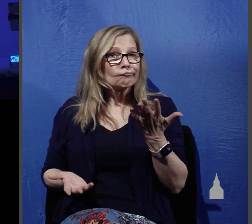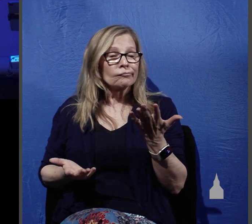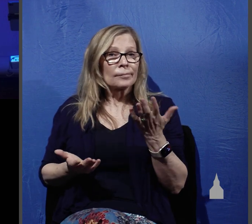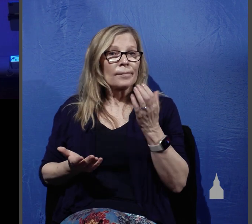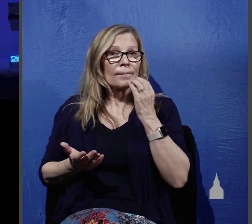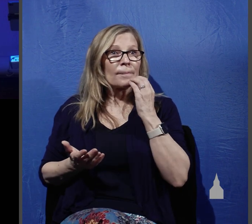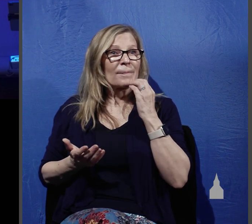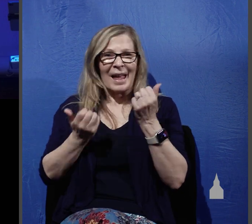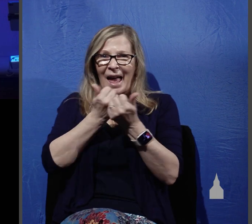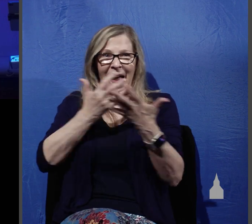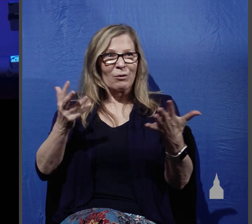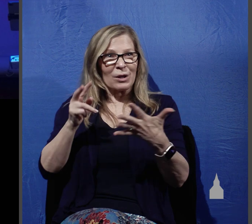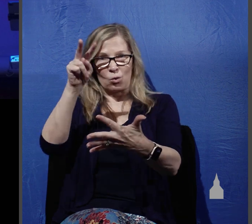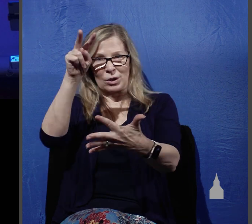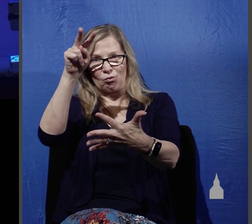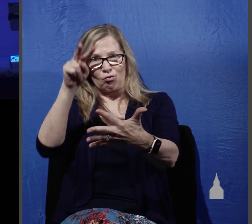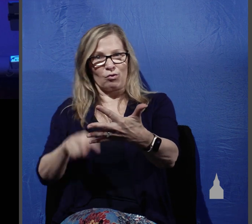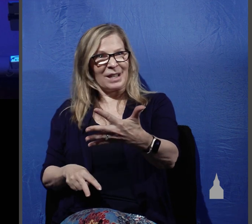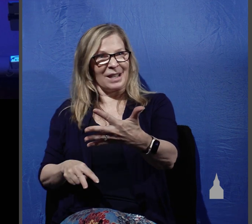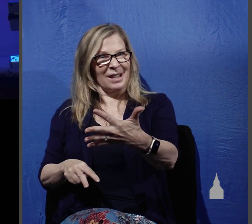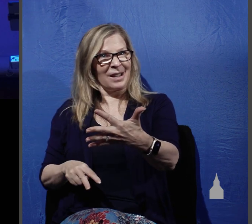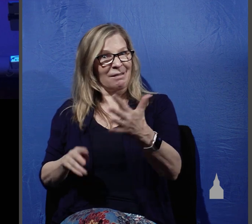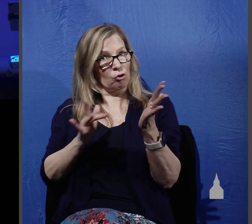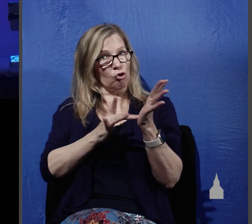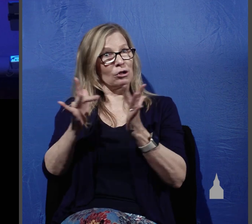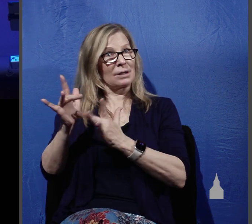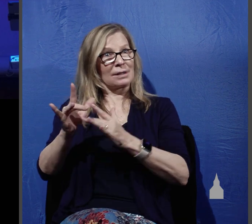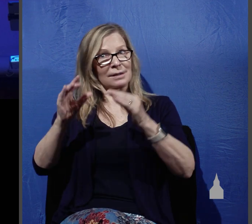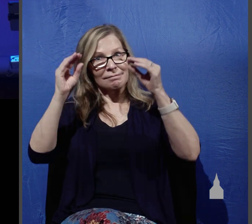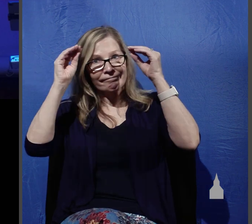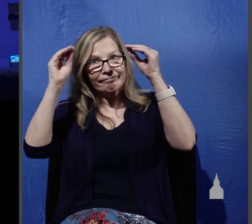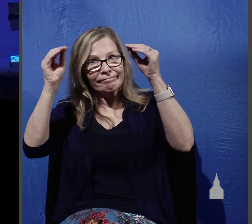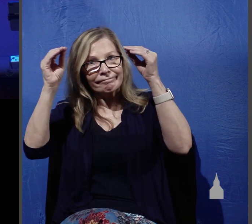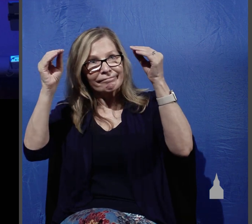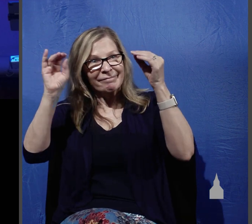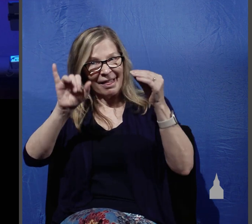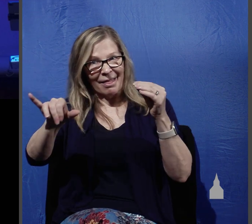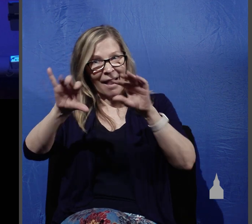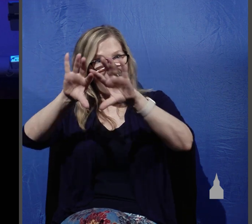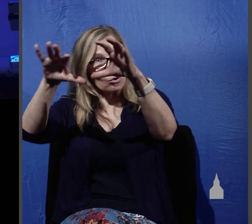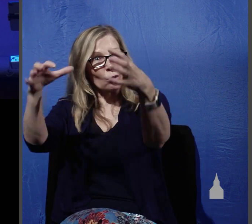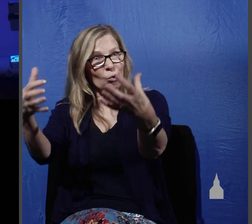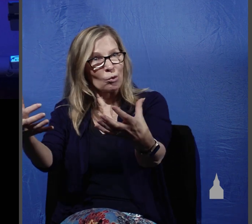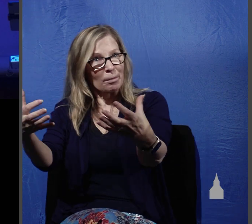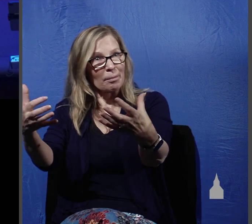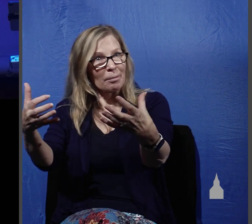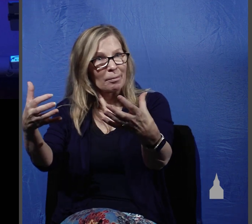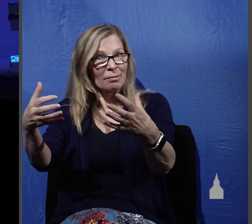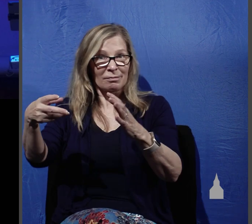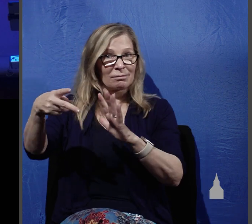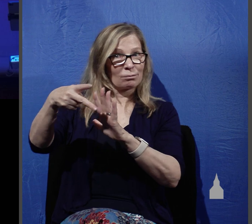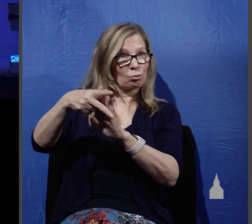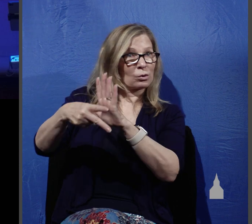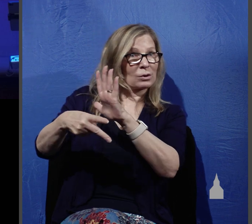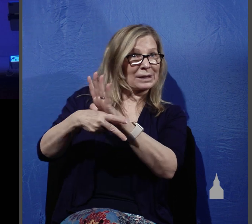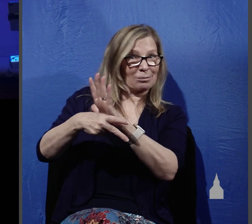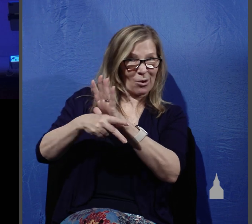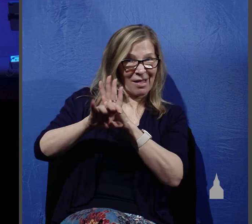the Lord's instructions to these 70 disciples doing kingdom work, in principle, in principle, they are